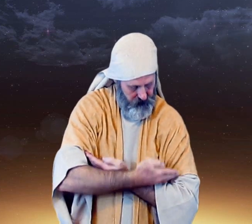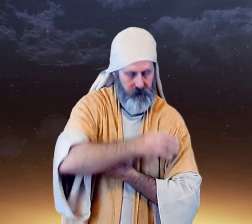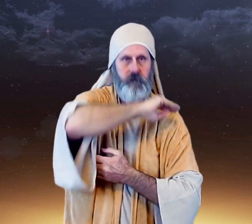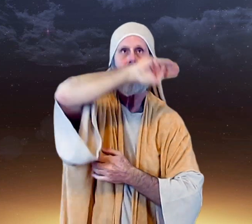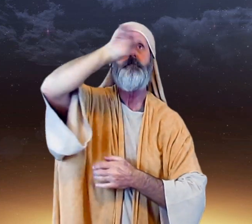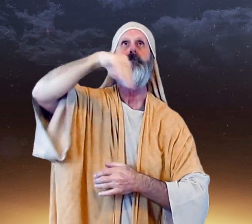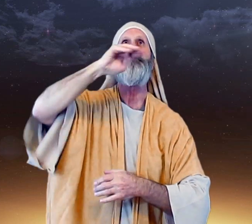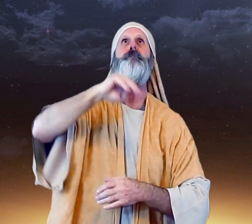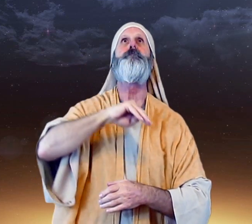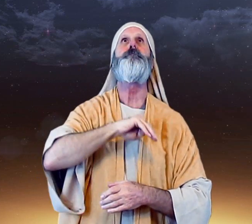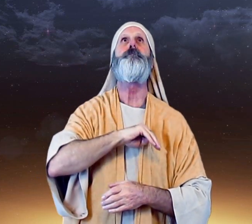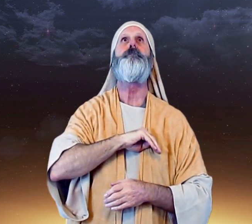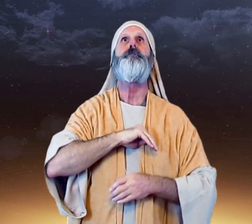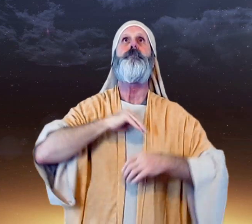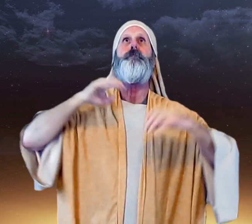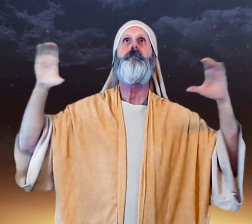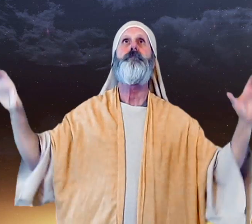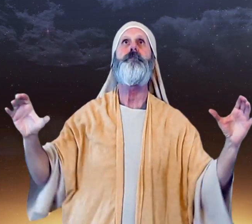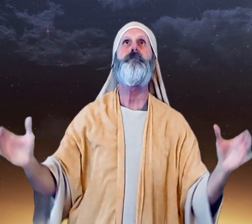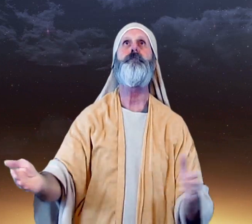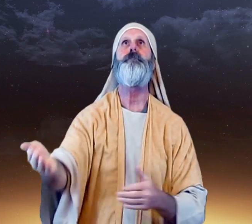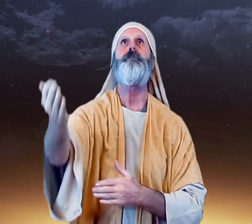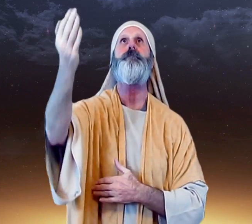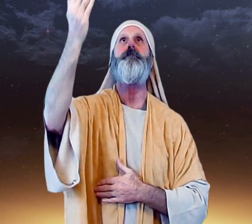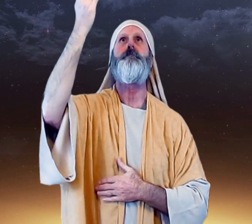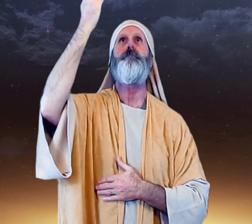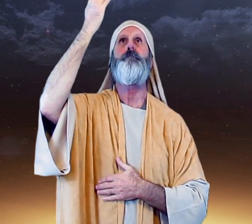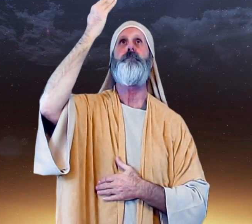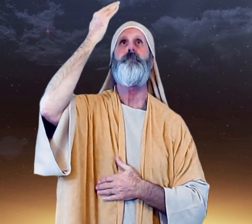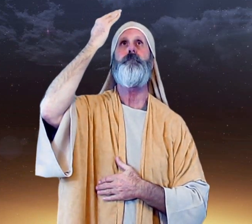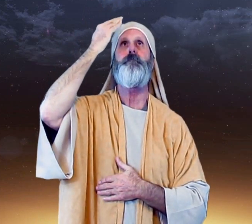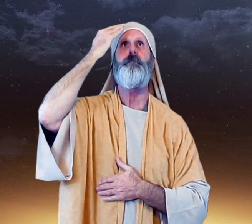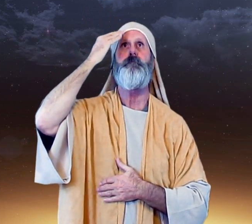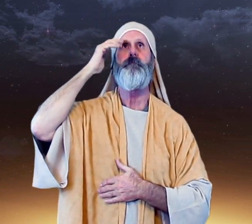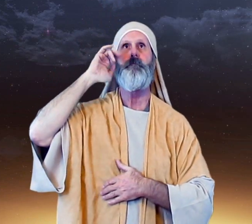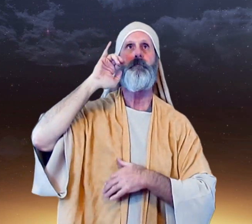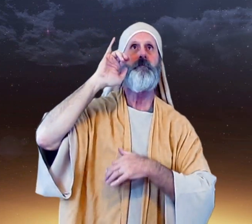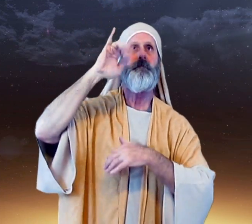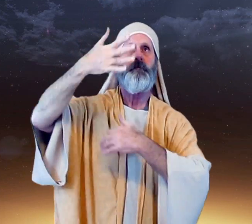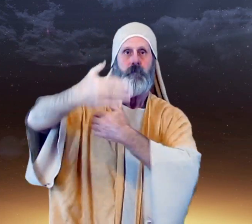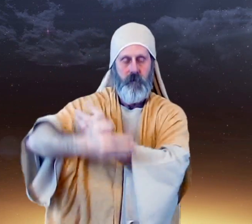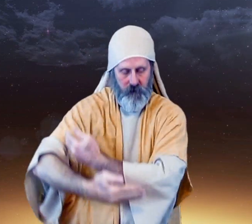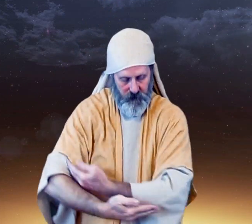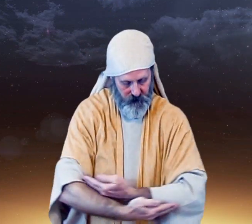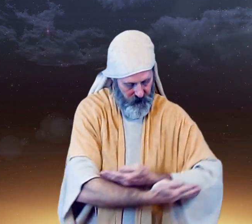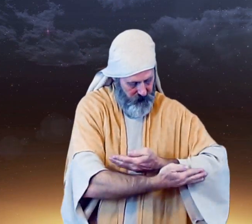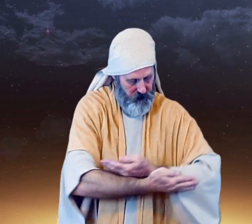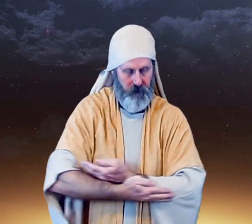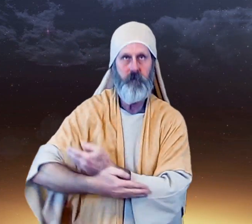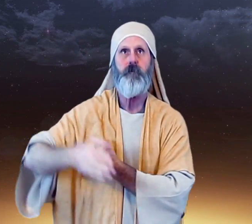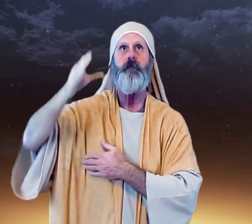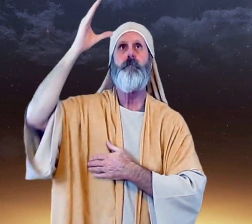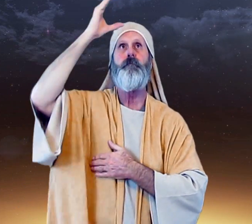Mary, did you know that your baby boy